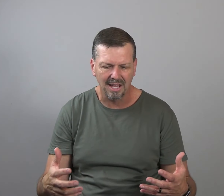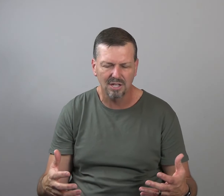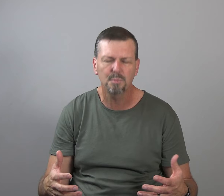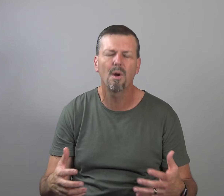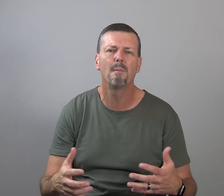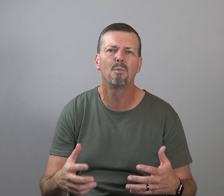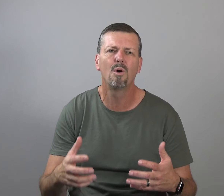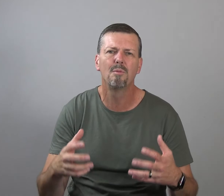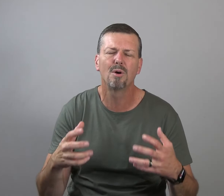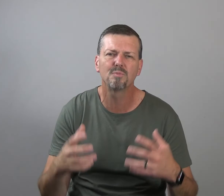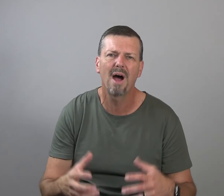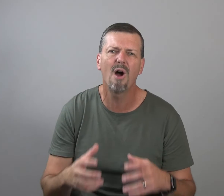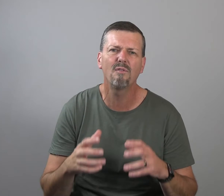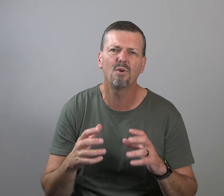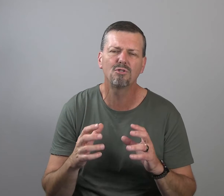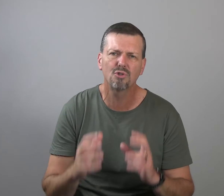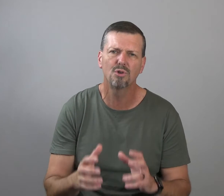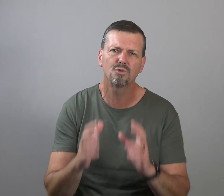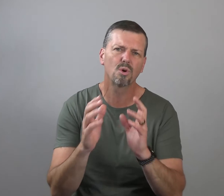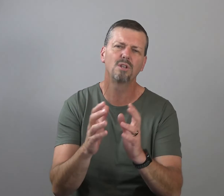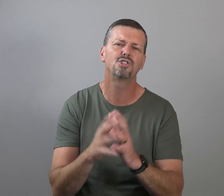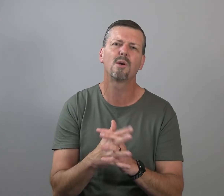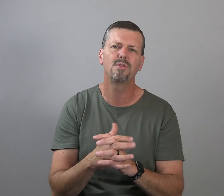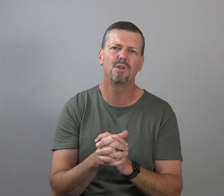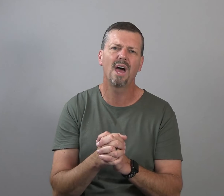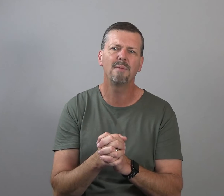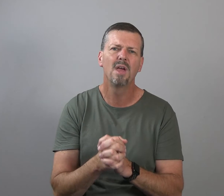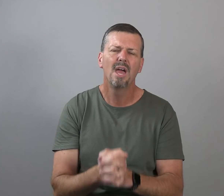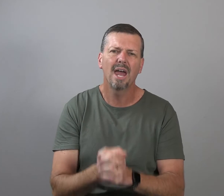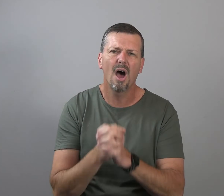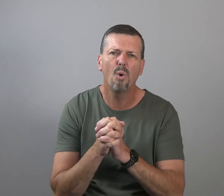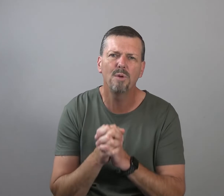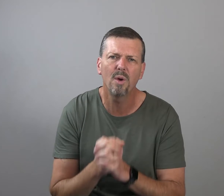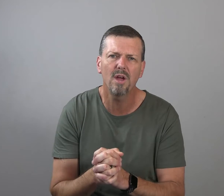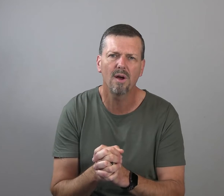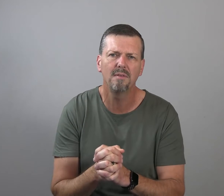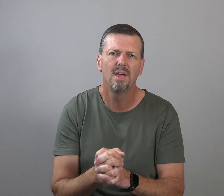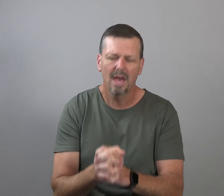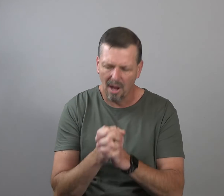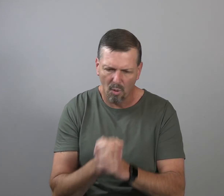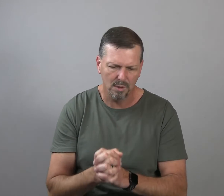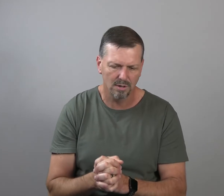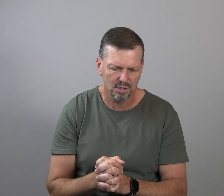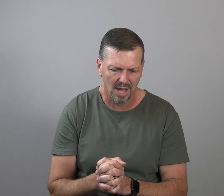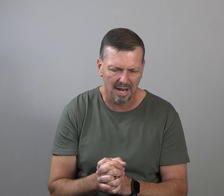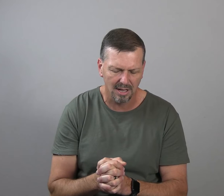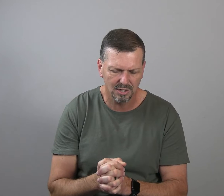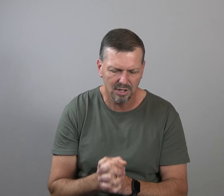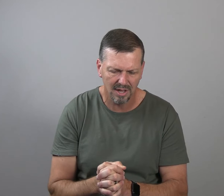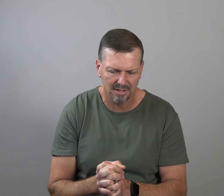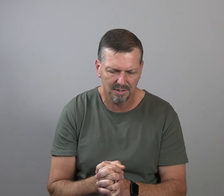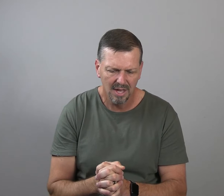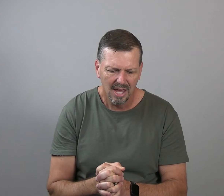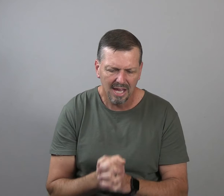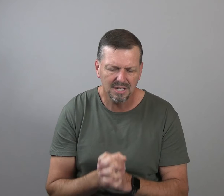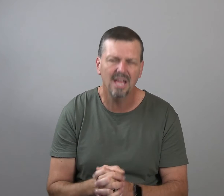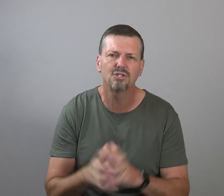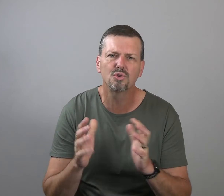is probably one of the most powerful truths we're going to share with you today. And I hope you hear it and I hope you understand it. Listen to this. It takes